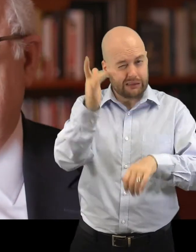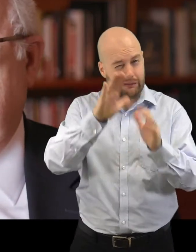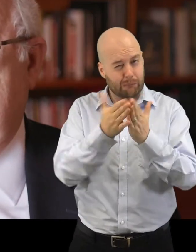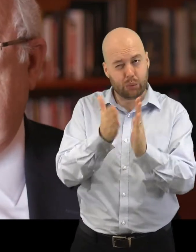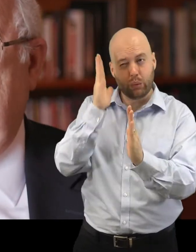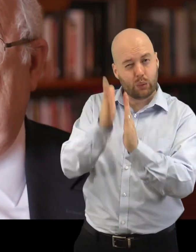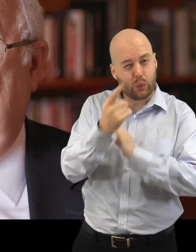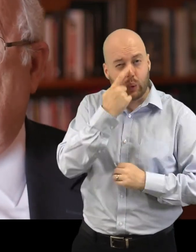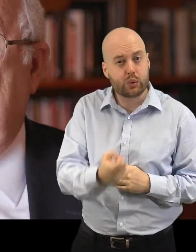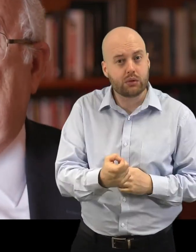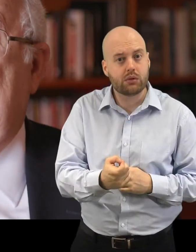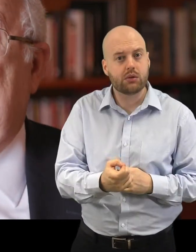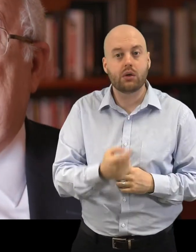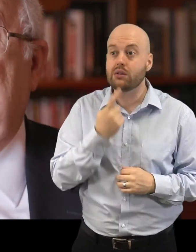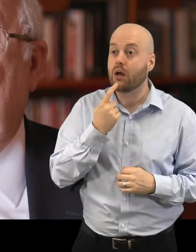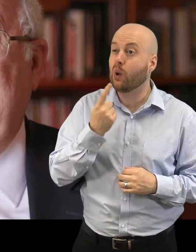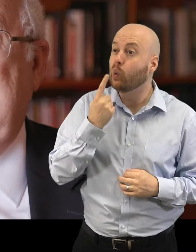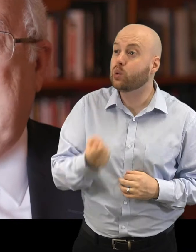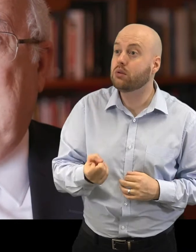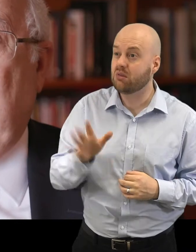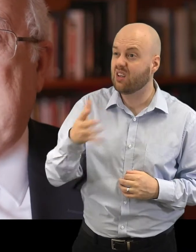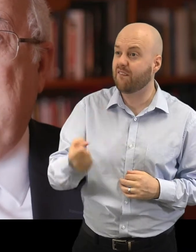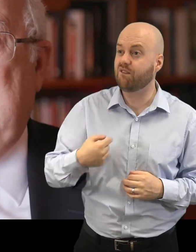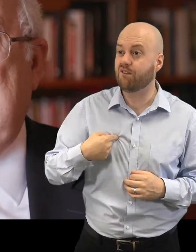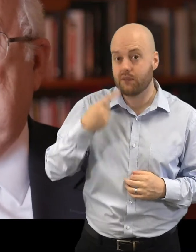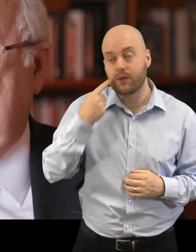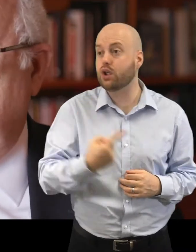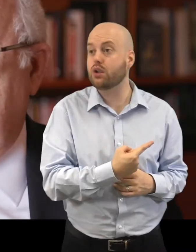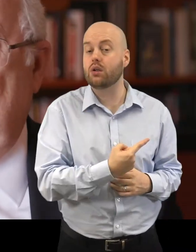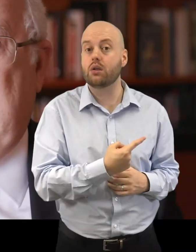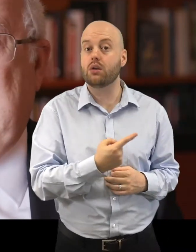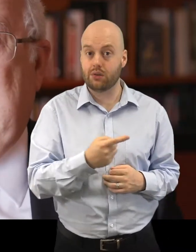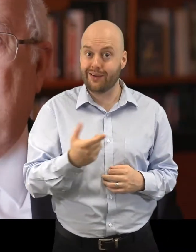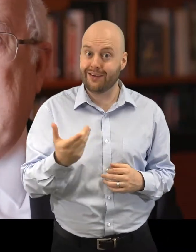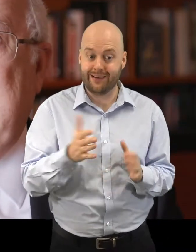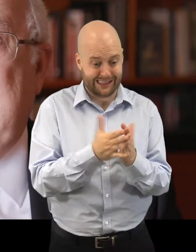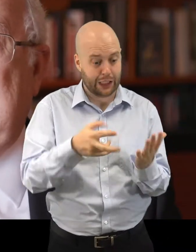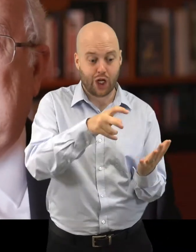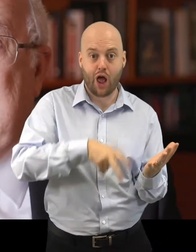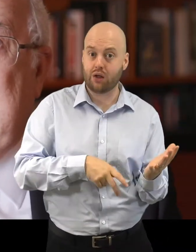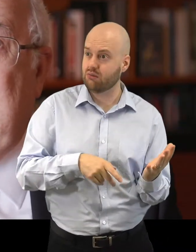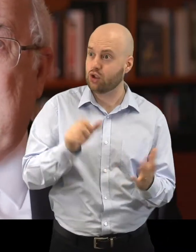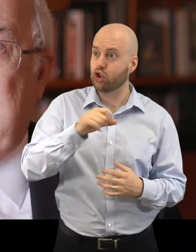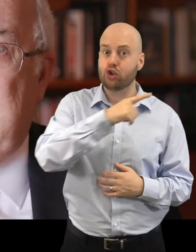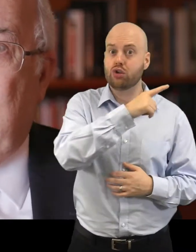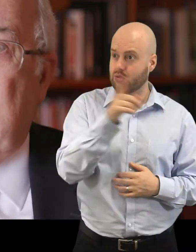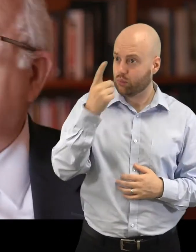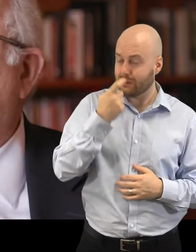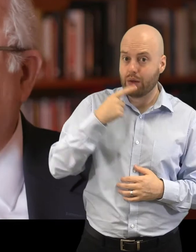answer was simple. Not only can I, I do. Look it up. It's in the catalog and you can actually order it from